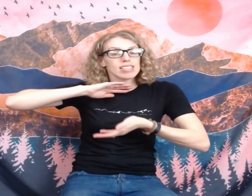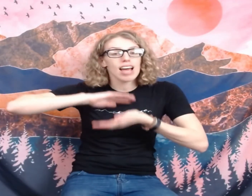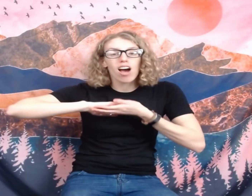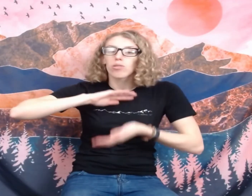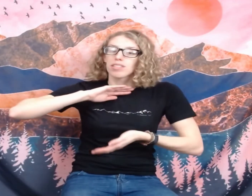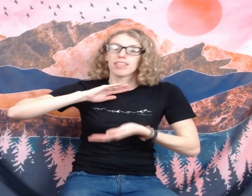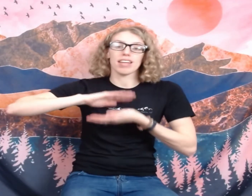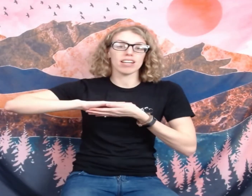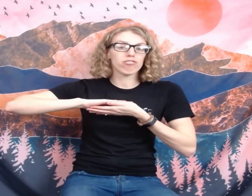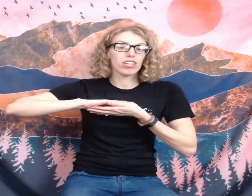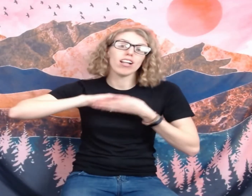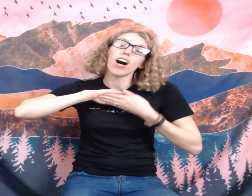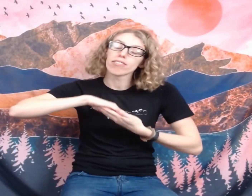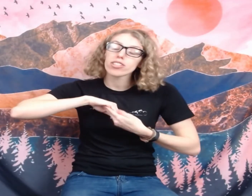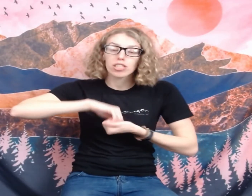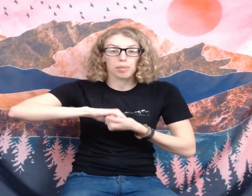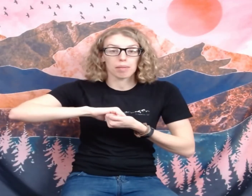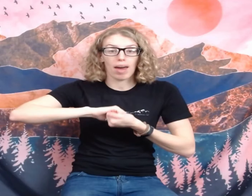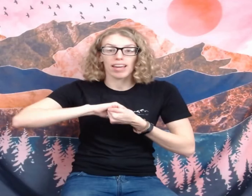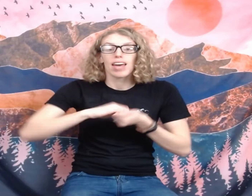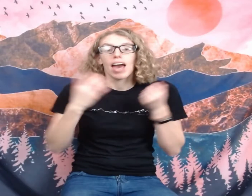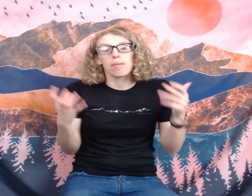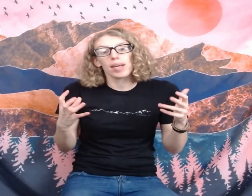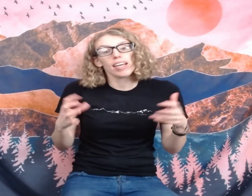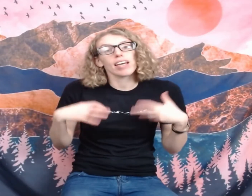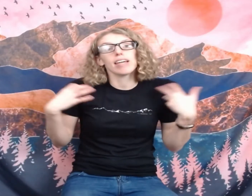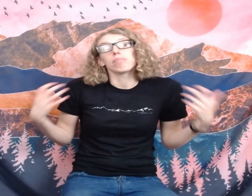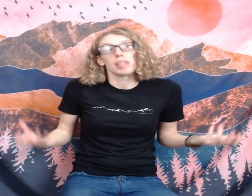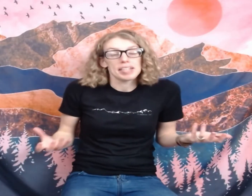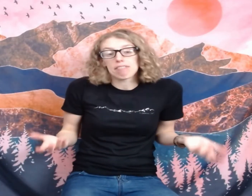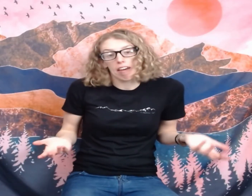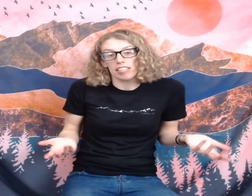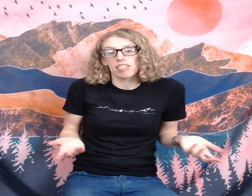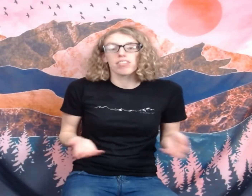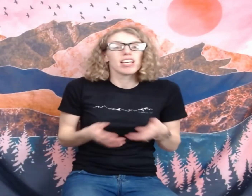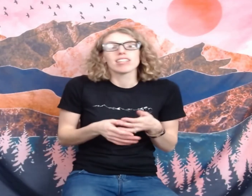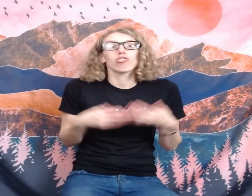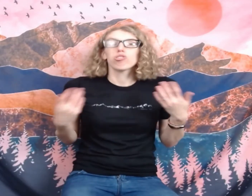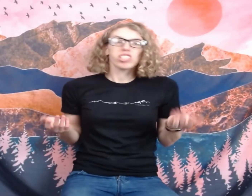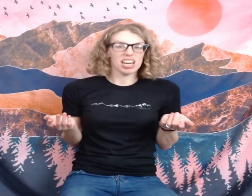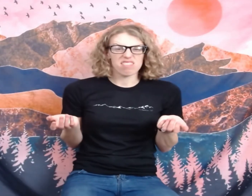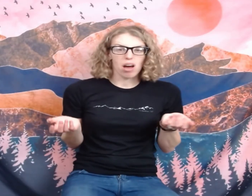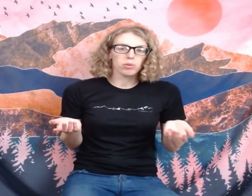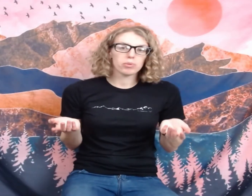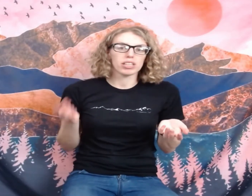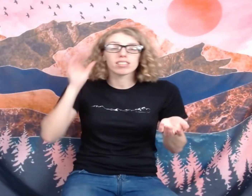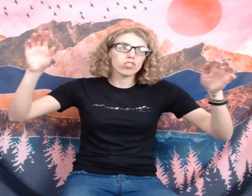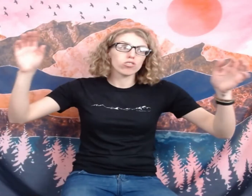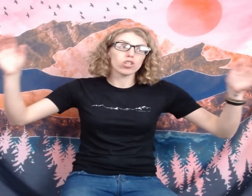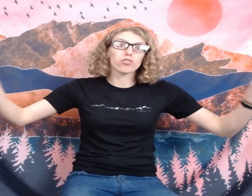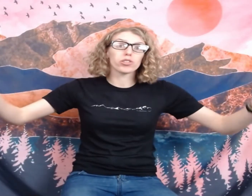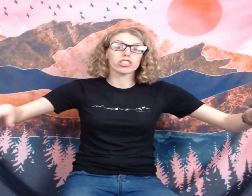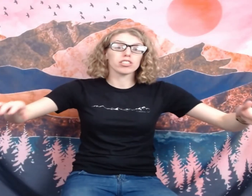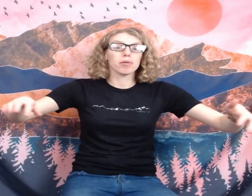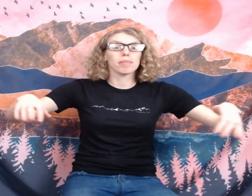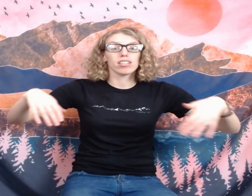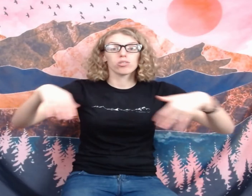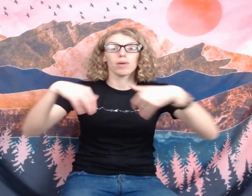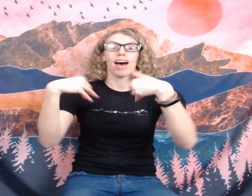down or synthetic fill of your sleeping bag and making it less effective. That's just kind of how it works. So for your sleeping bag to have